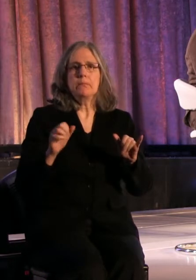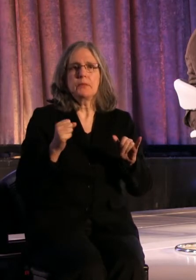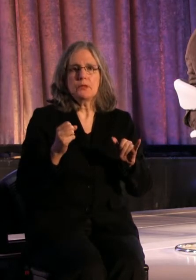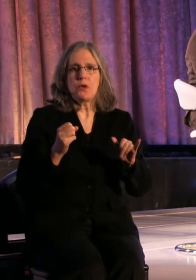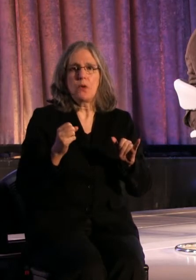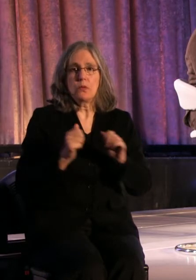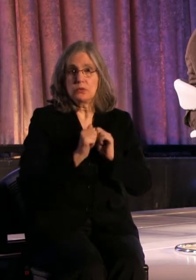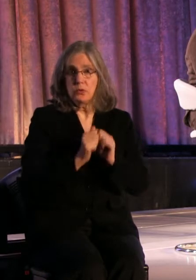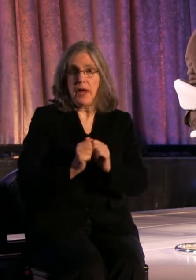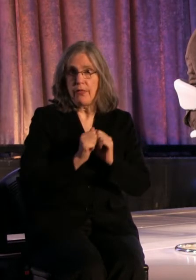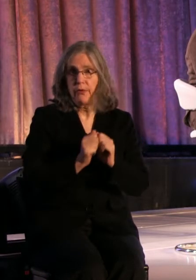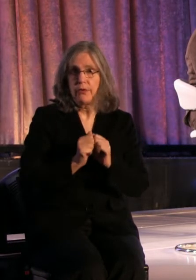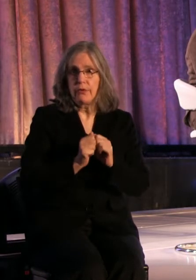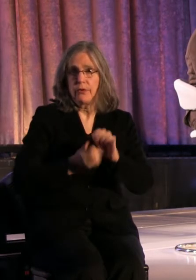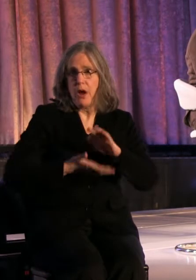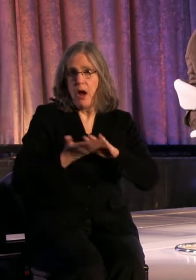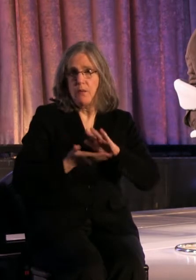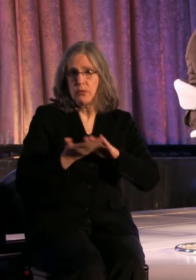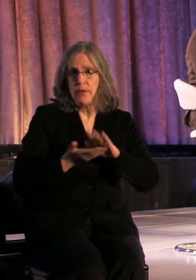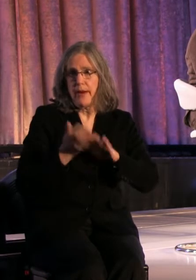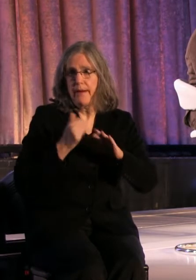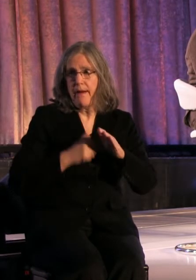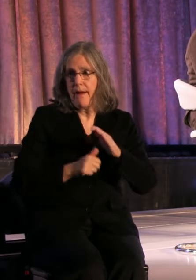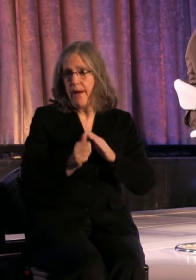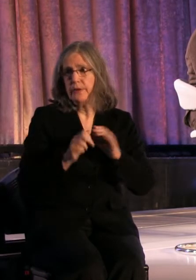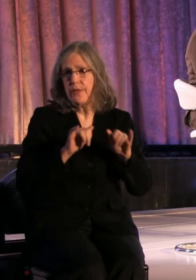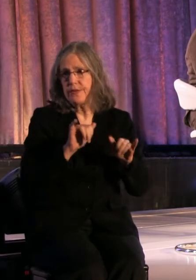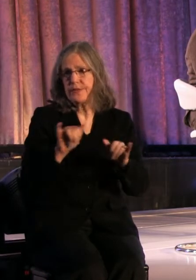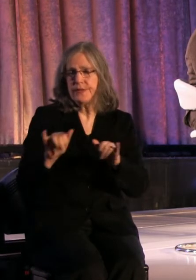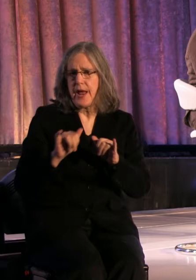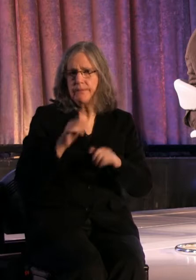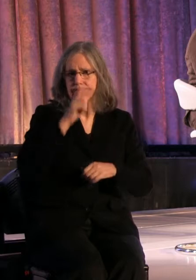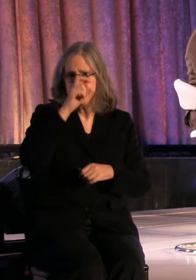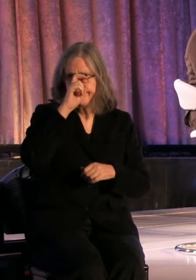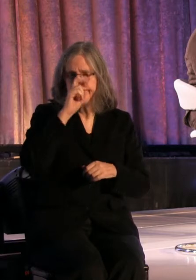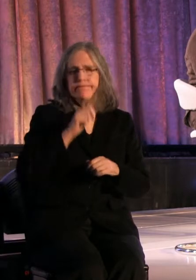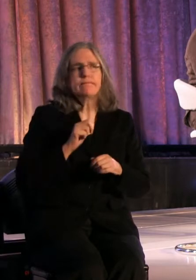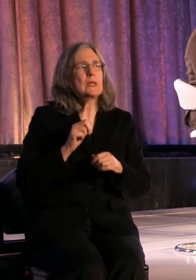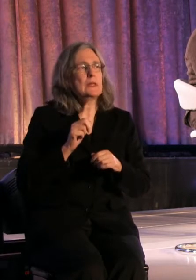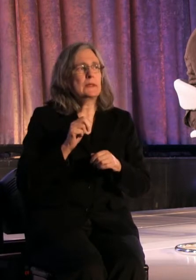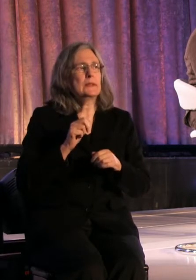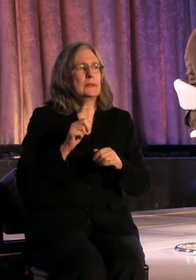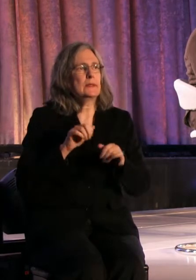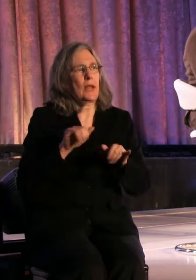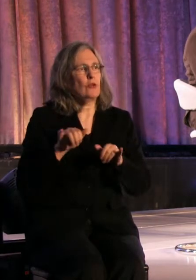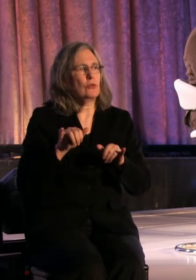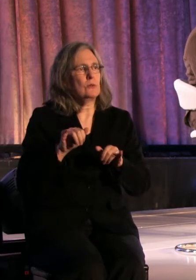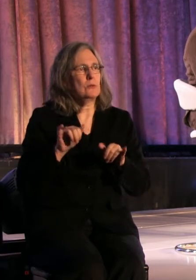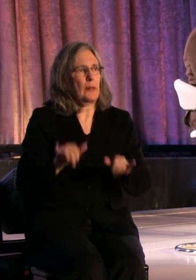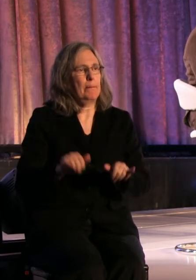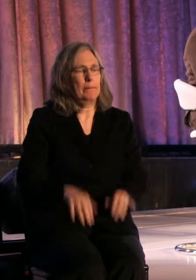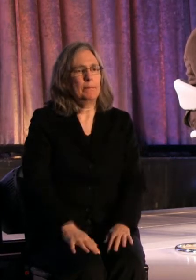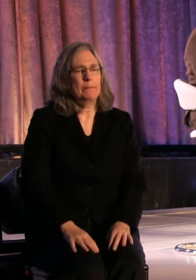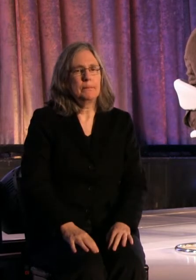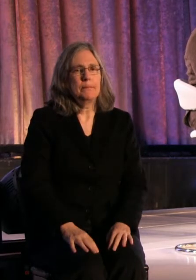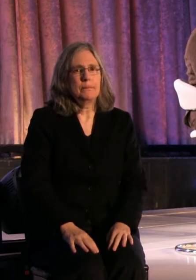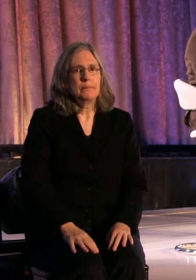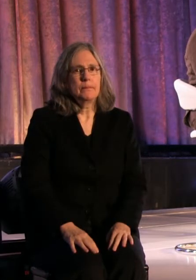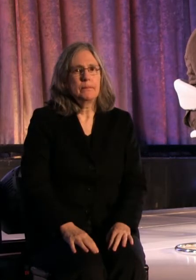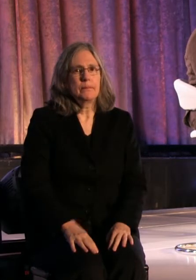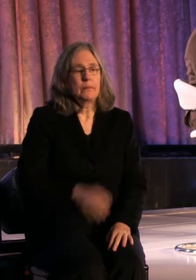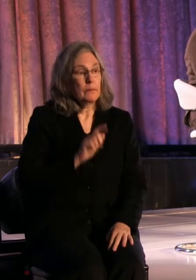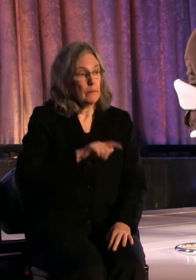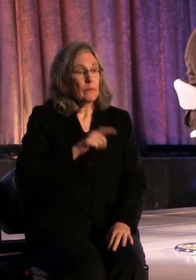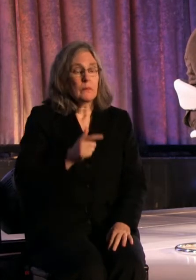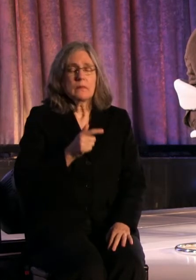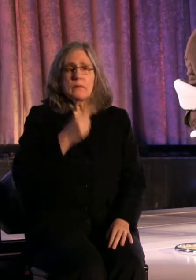operating under the same rigorous standard. Thank you. Yeah, please. I'll say that